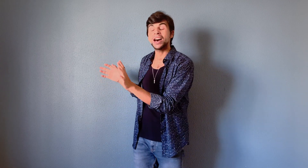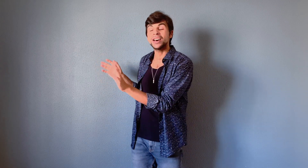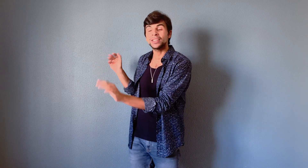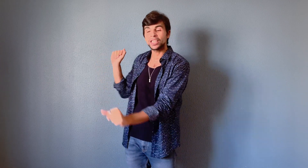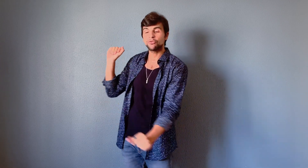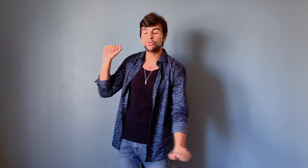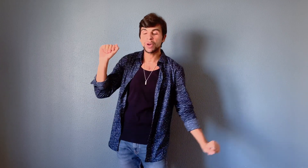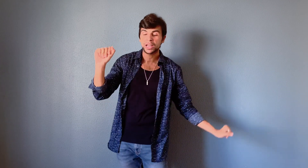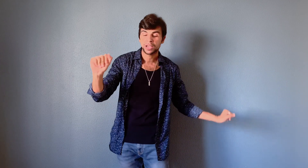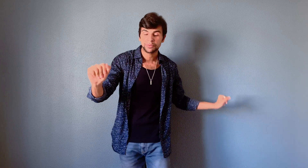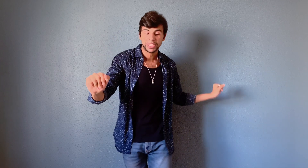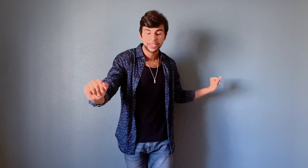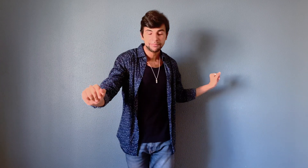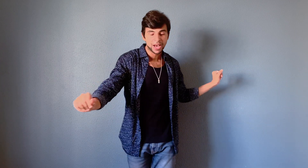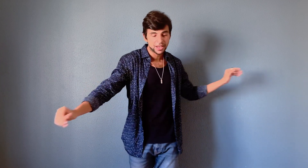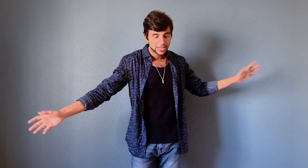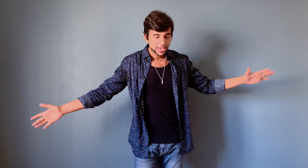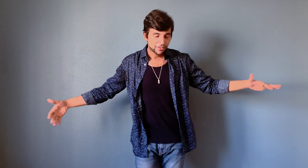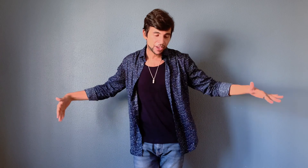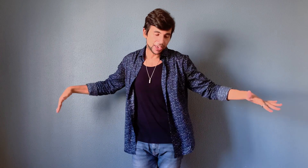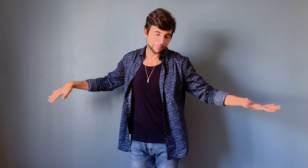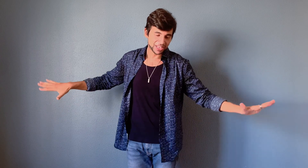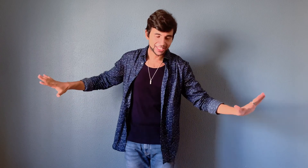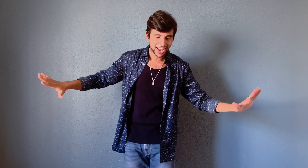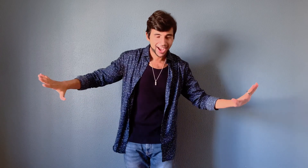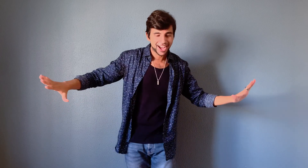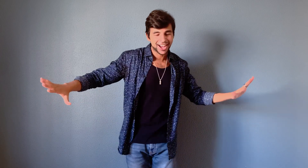E cose ma linda, che vam qui passà